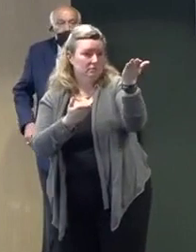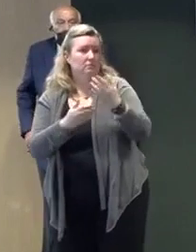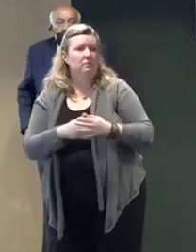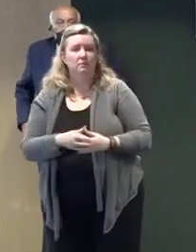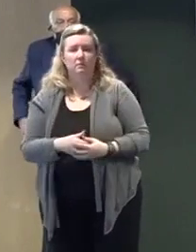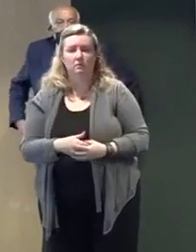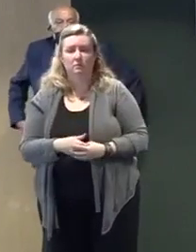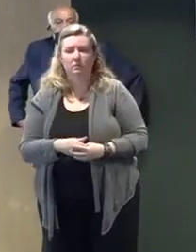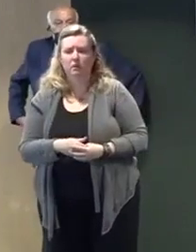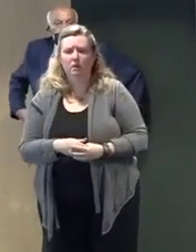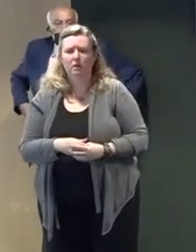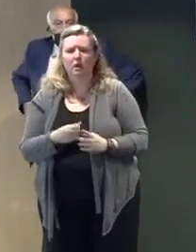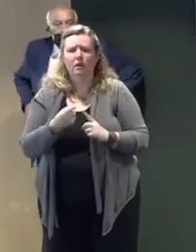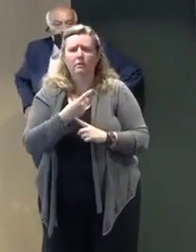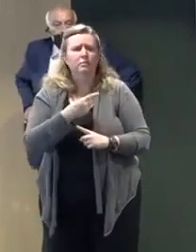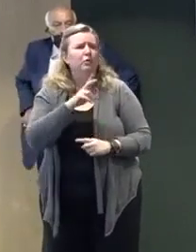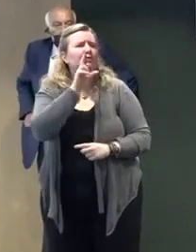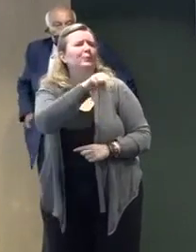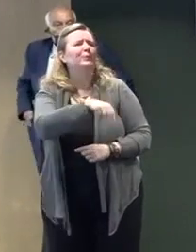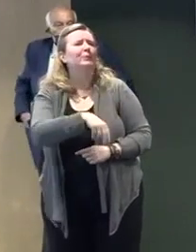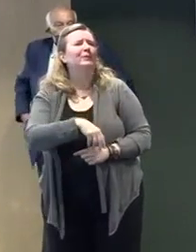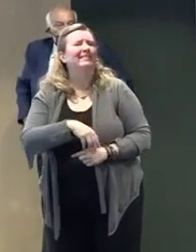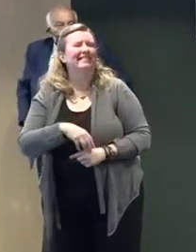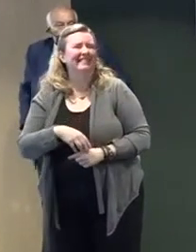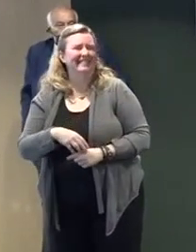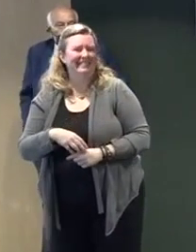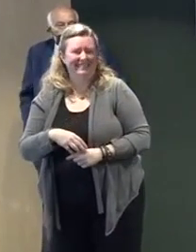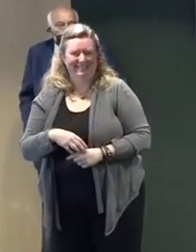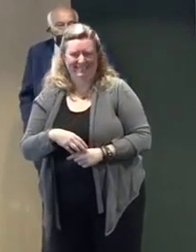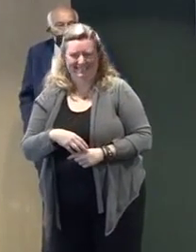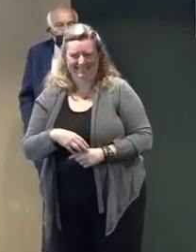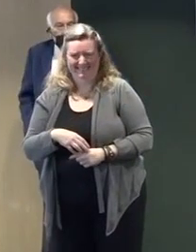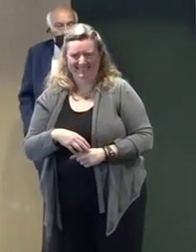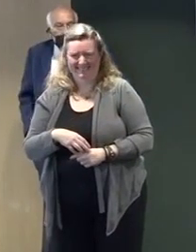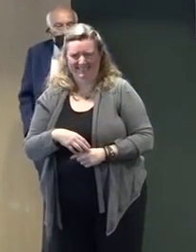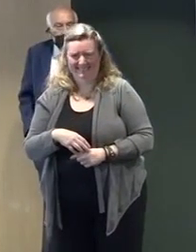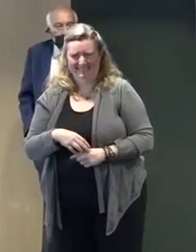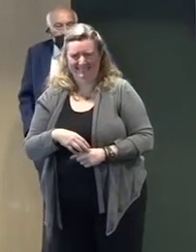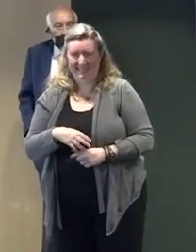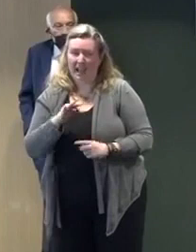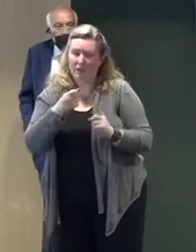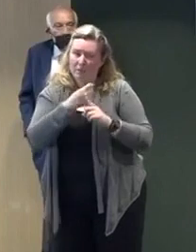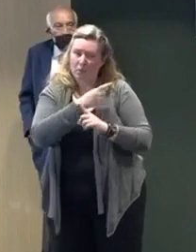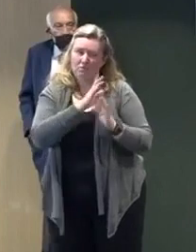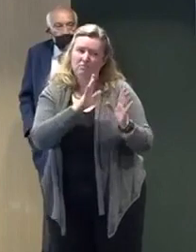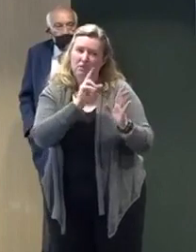Not really. How off? Yes.